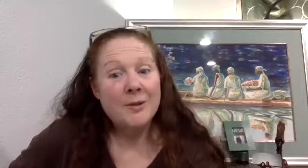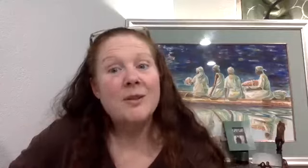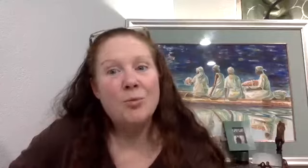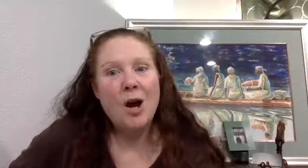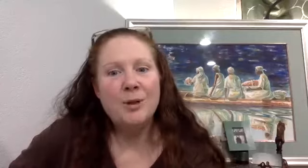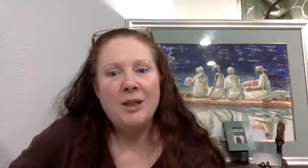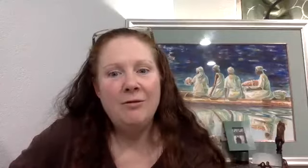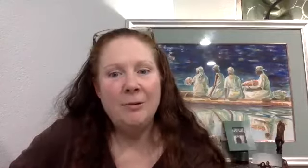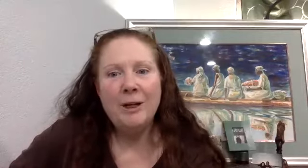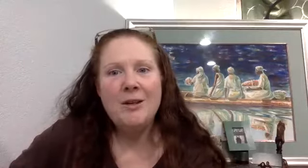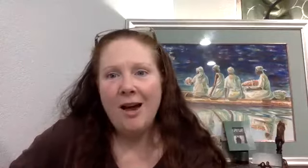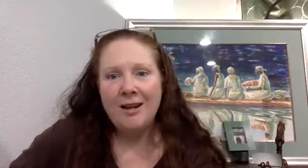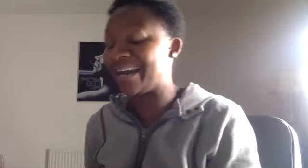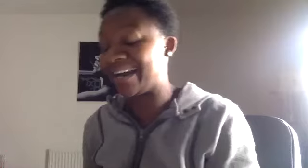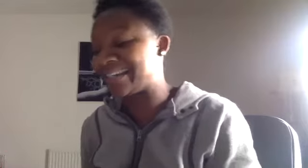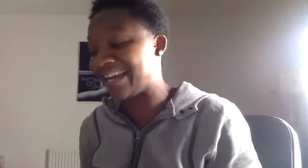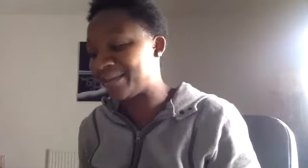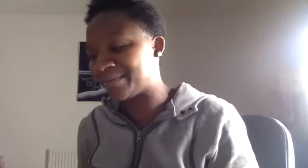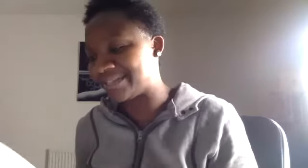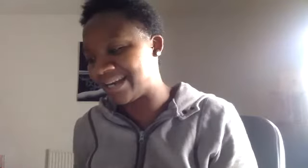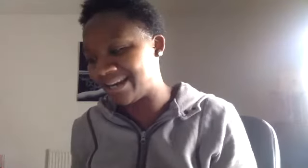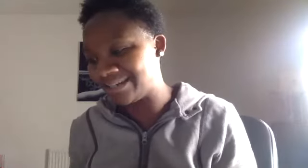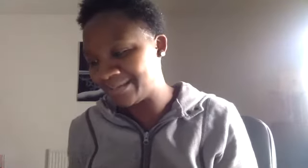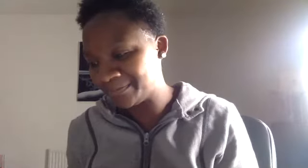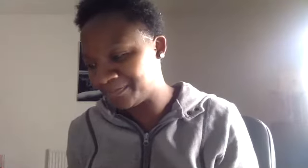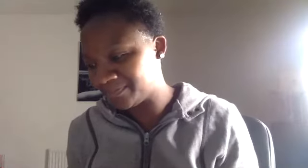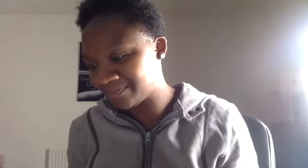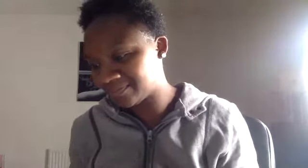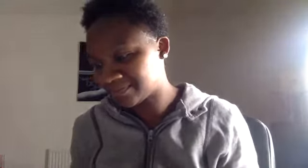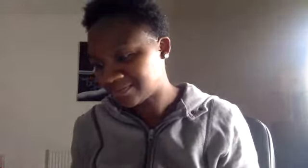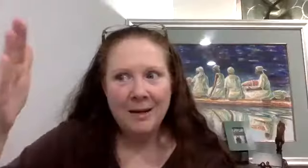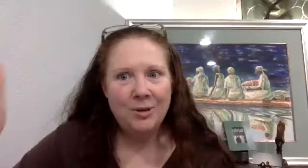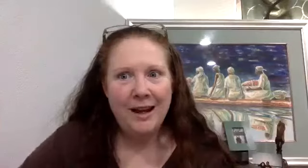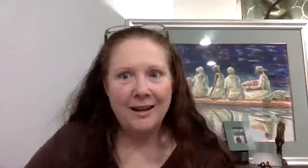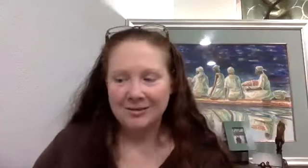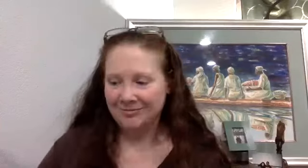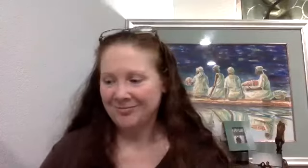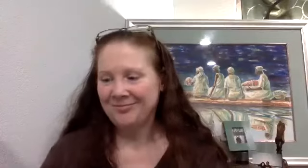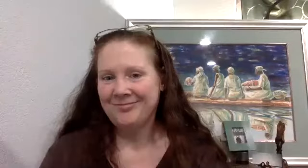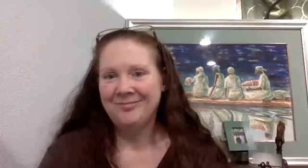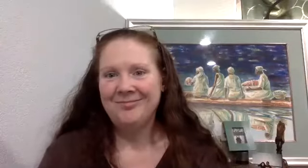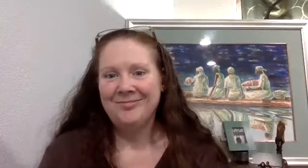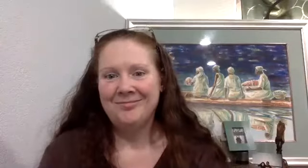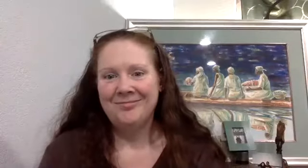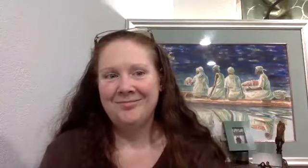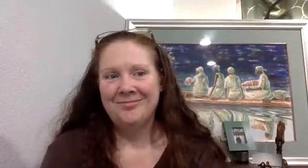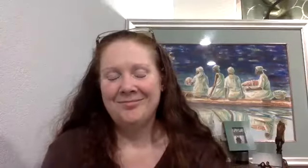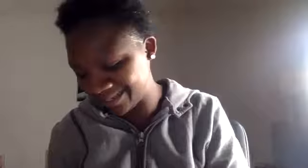this is inconture TV. We did not share all this intelligence with any plan. Okay. So